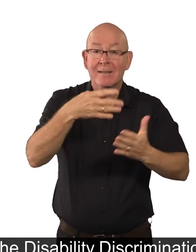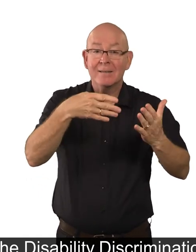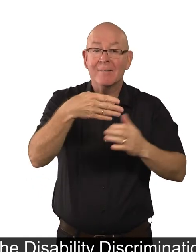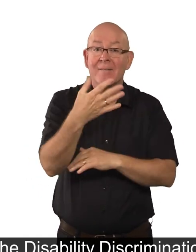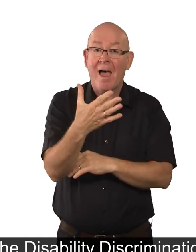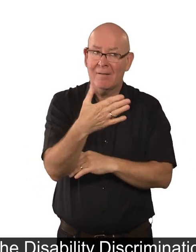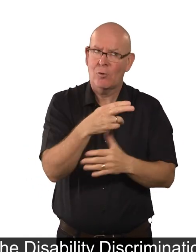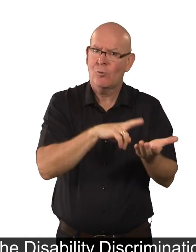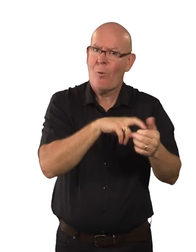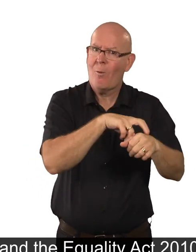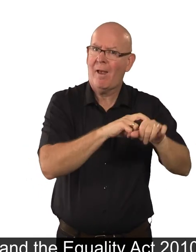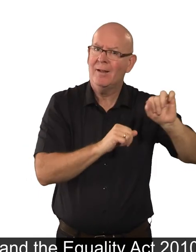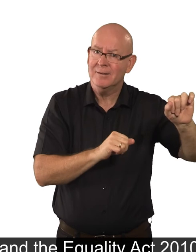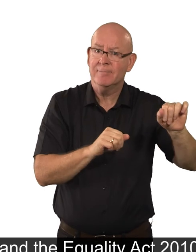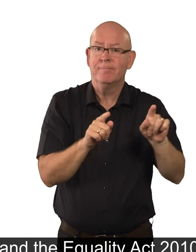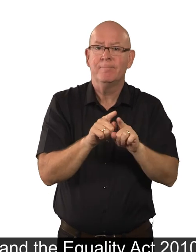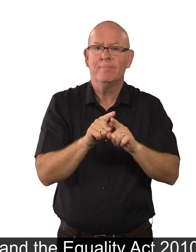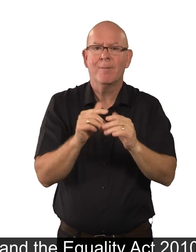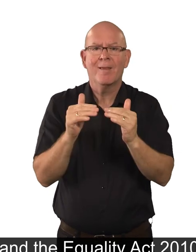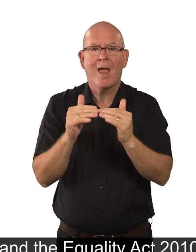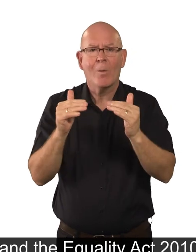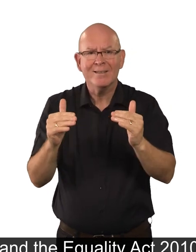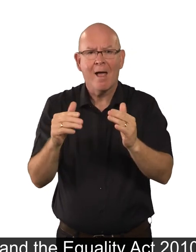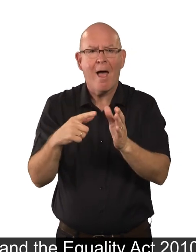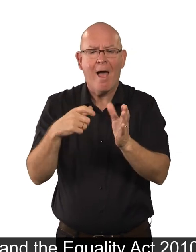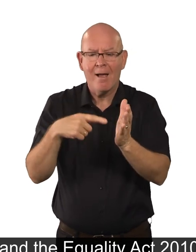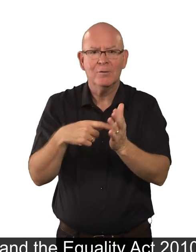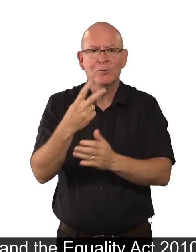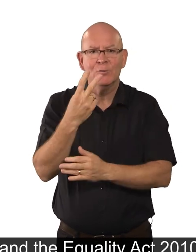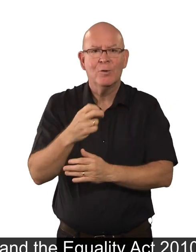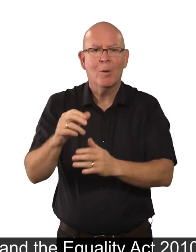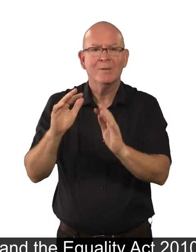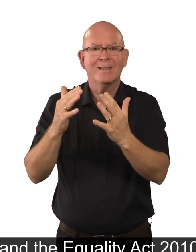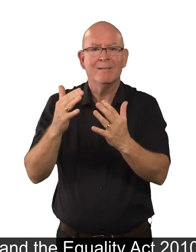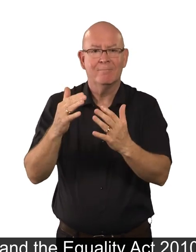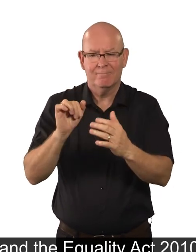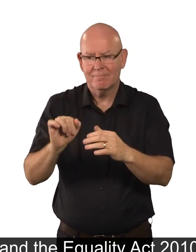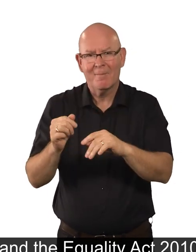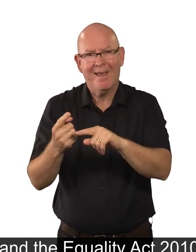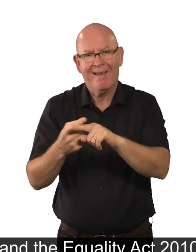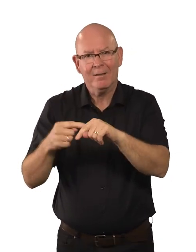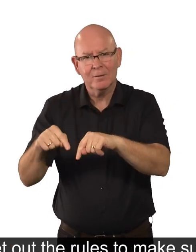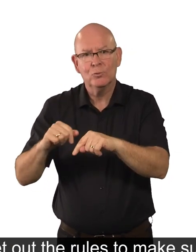in Northern Ireland and the Equality Act 2010 in England, Scotland and Wales,